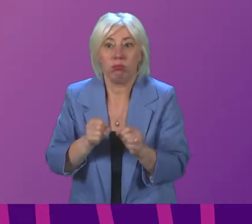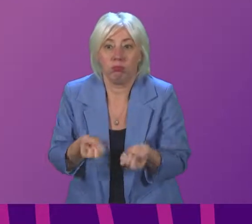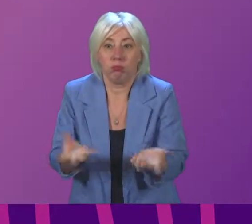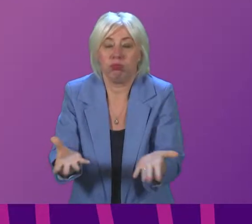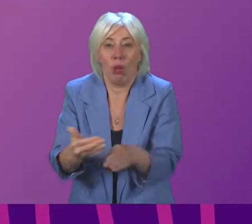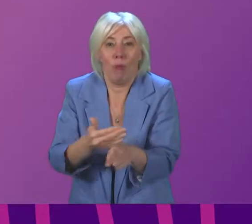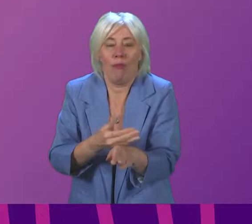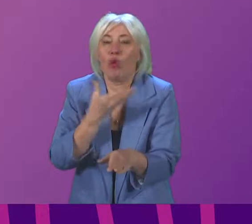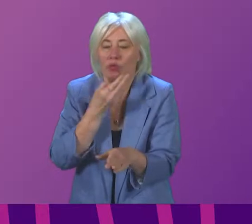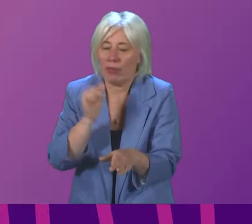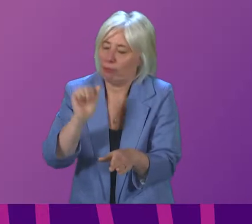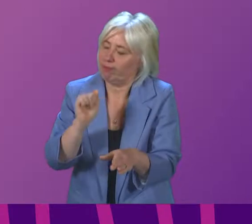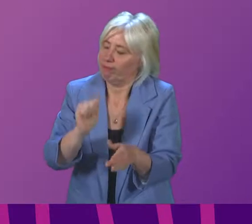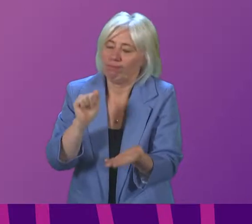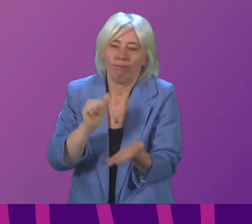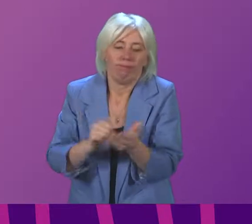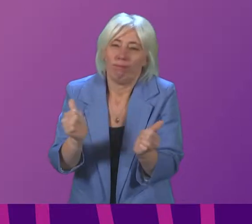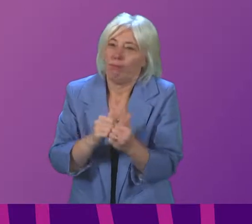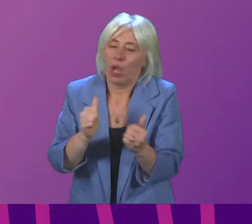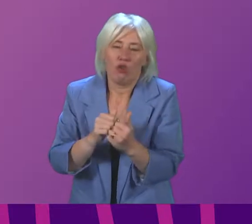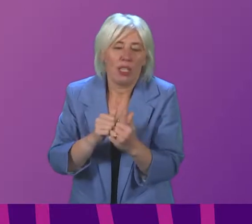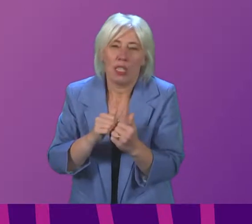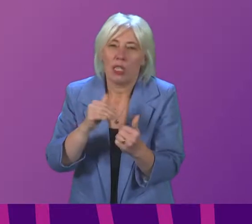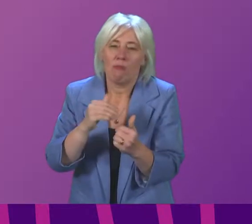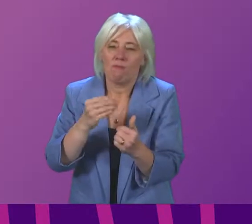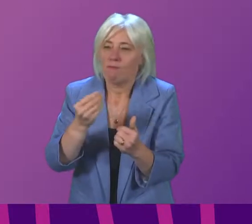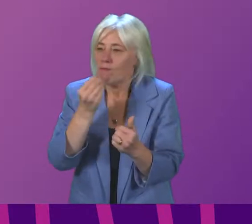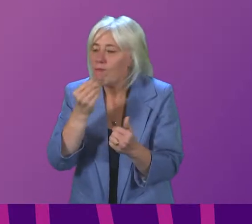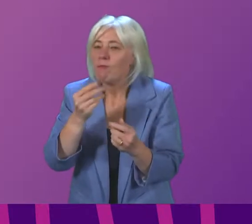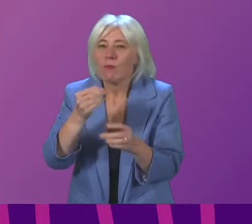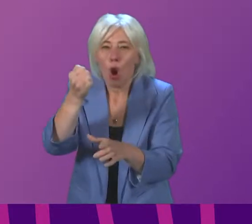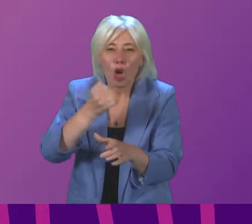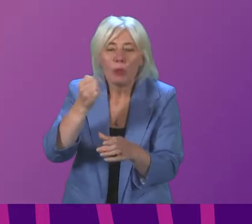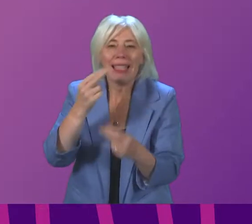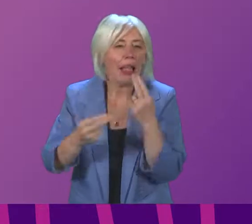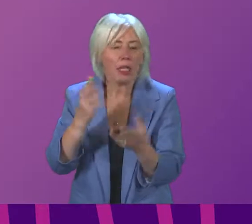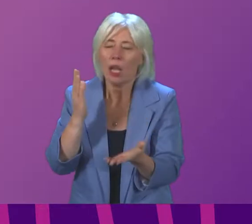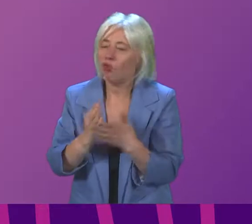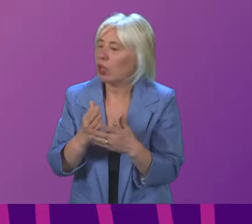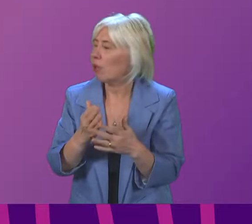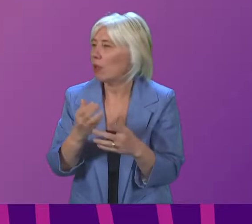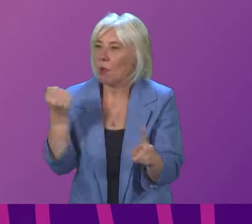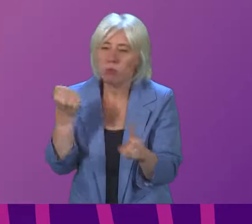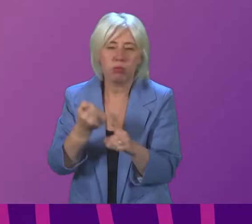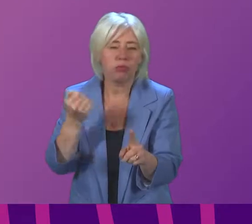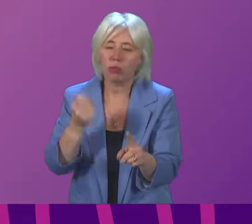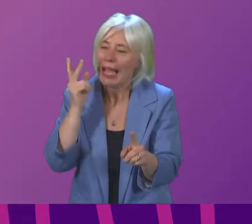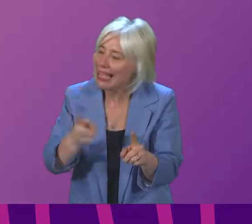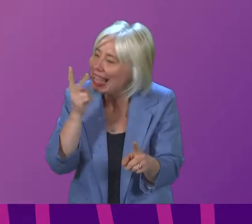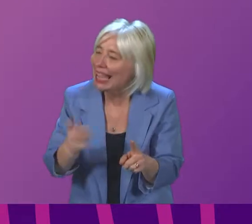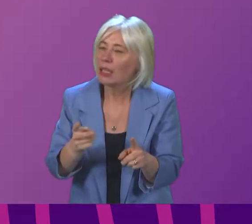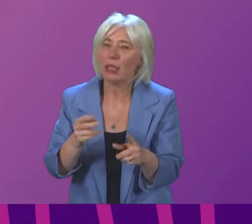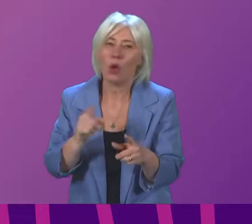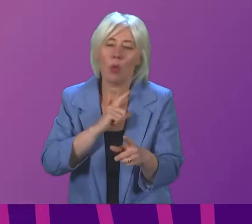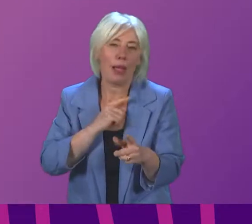Christmas. I absolutely agree that hospitality has had a sucker punch in the last couple of weeks because of the inescapable, unavoidable public